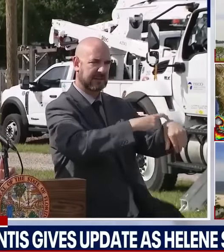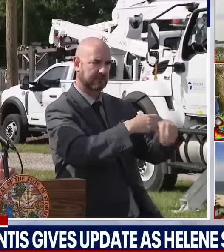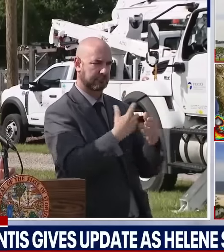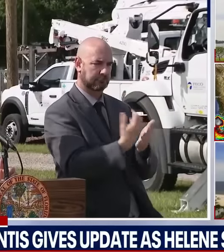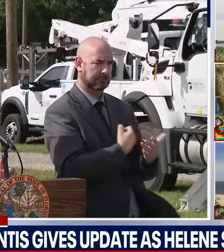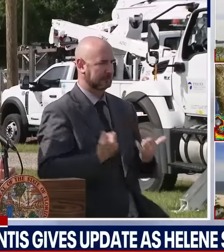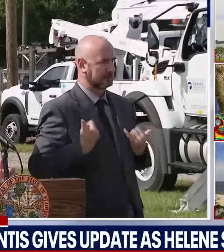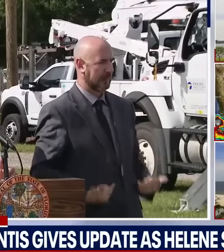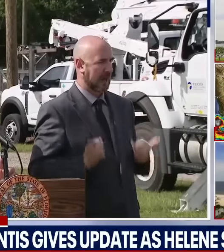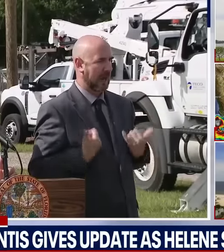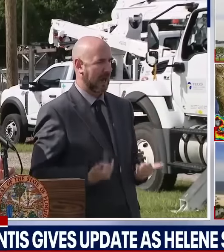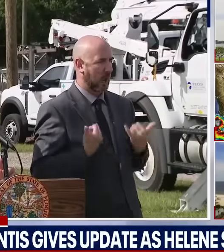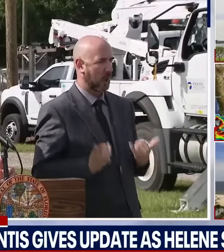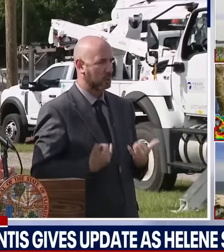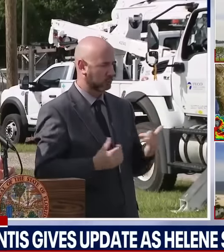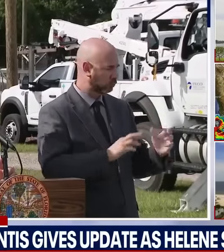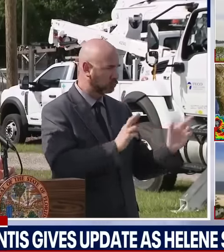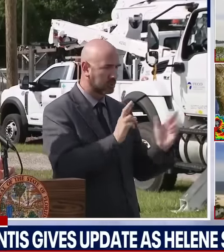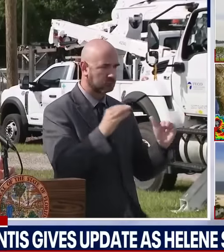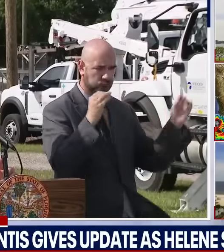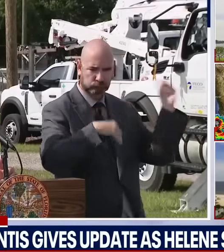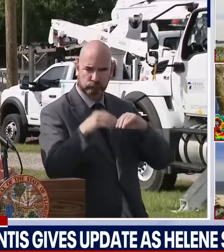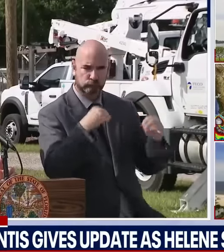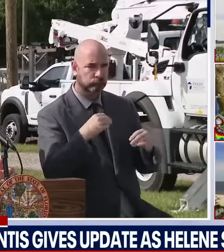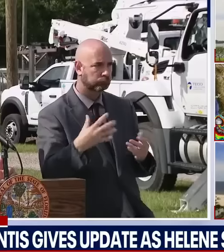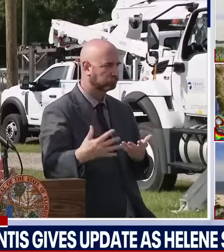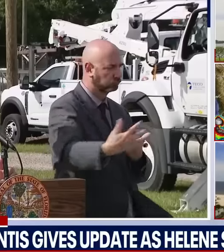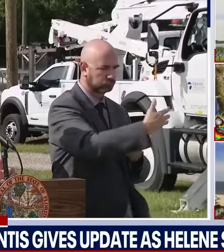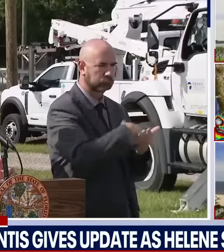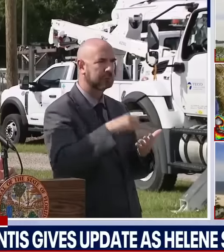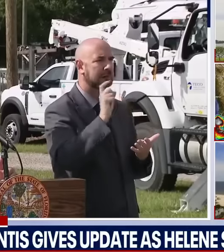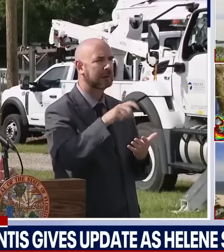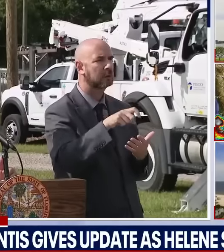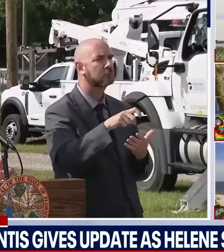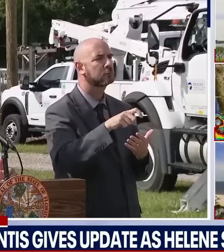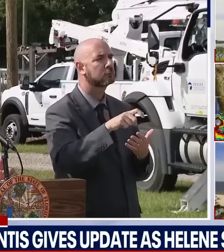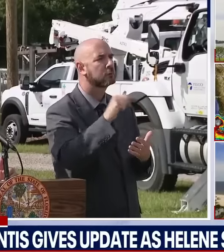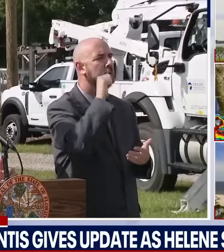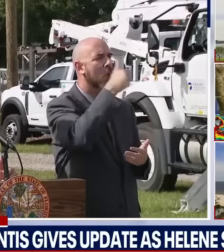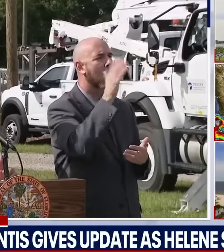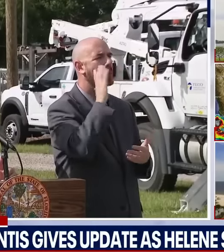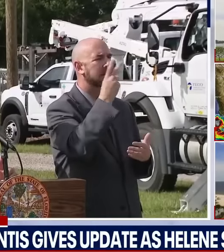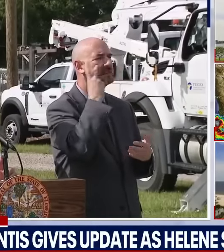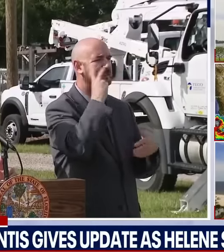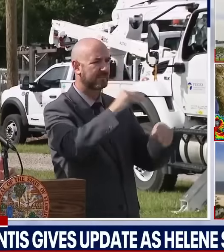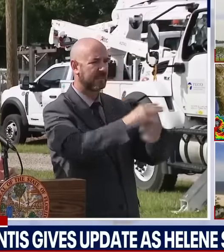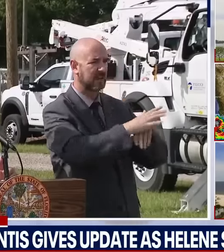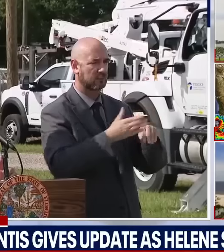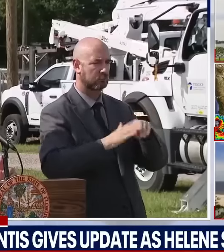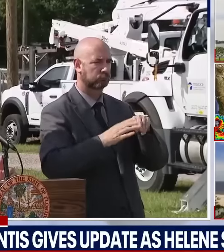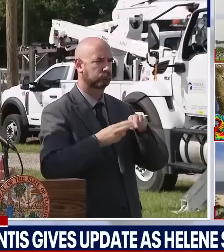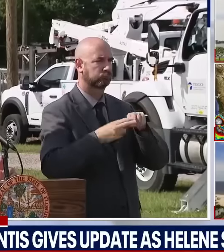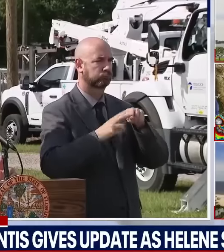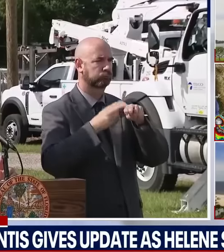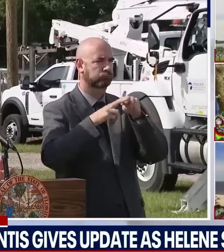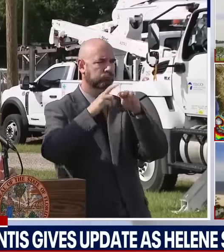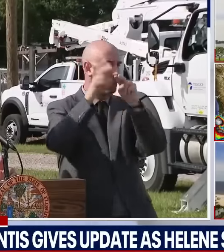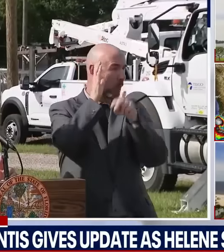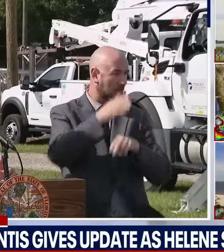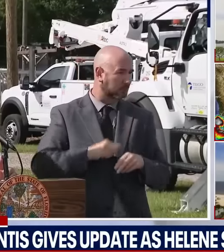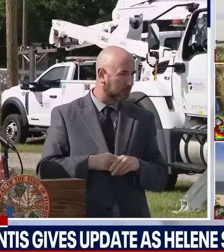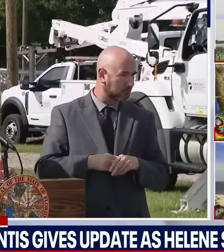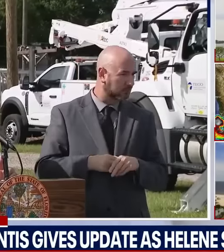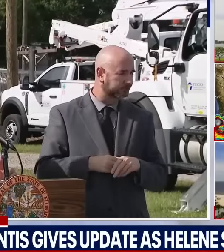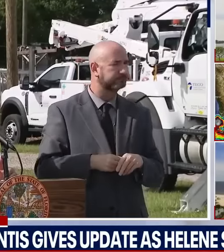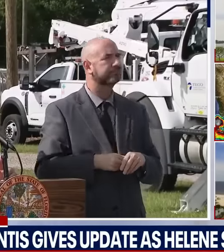to start seeing effects of this and the effects can get worse very quickly, especially if you're far from home. So just prepare